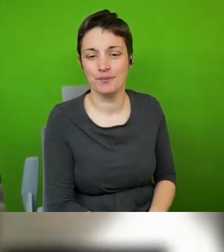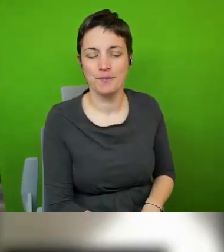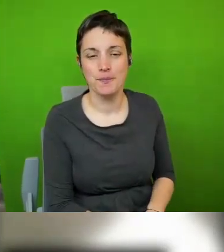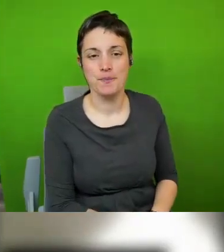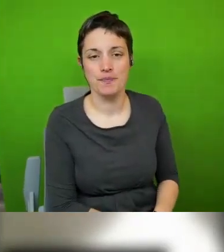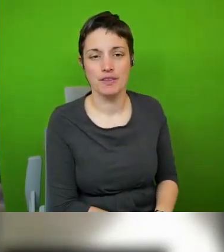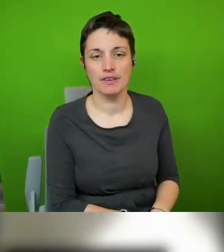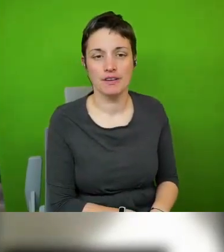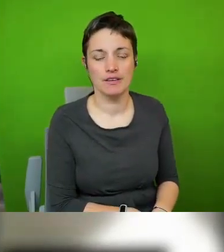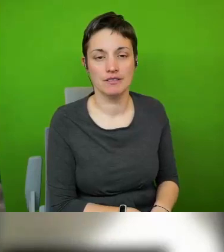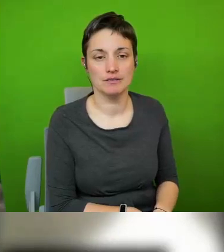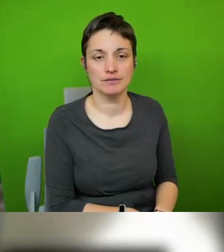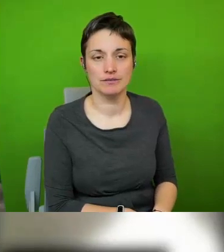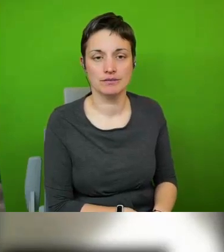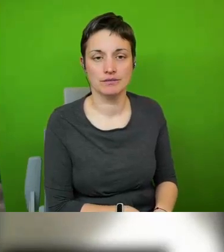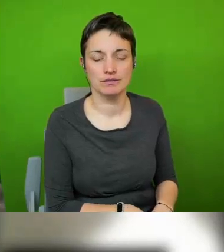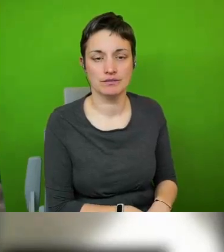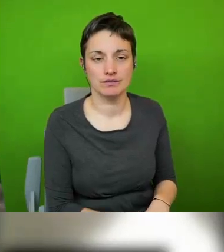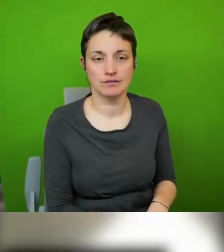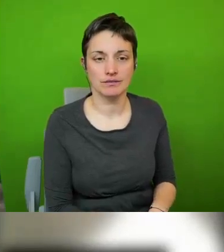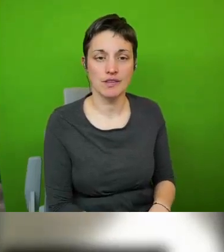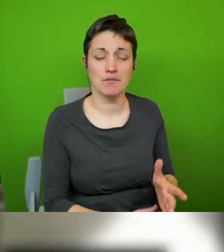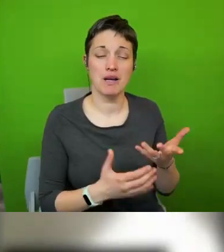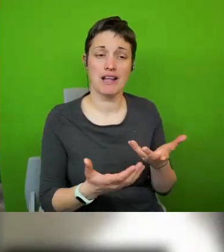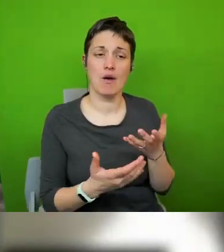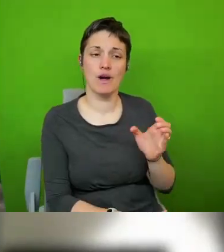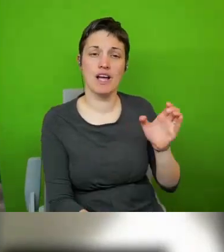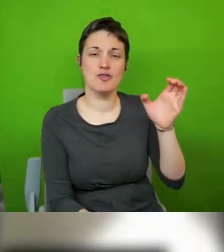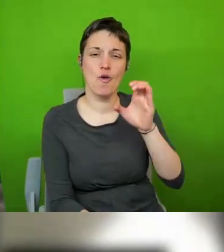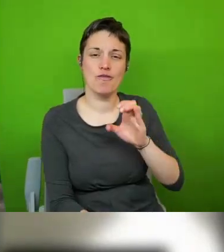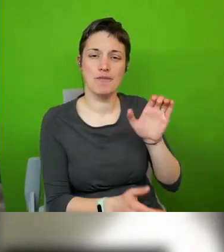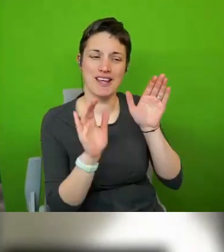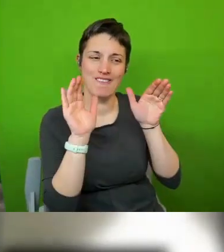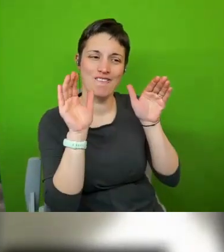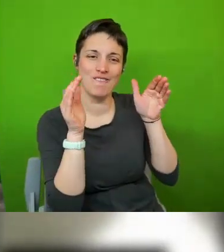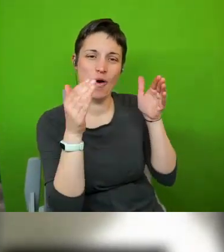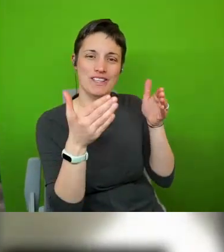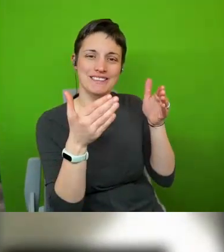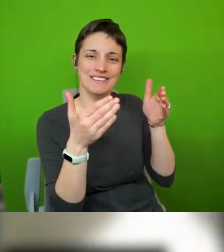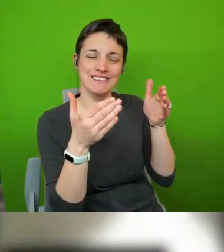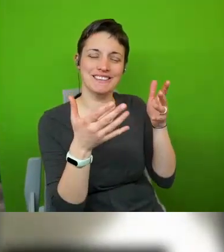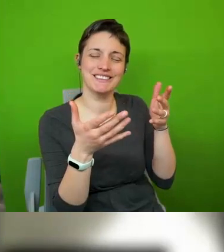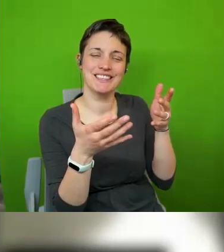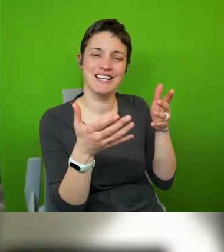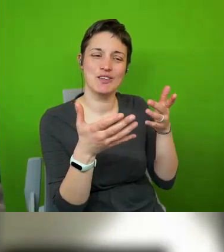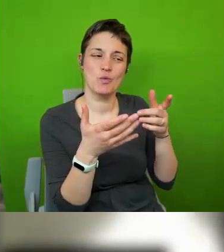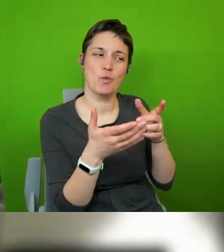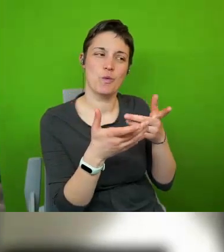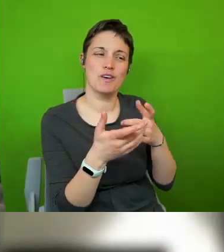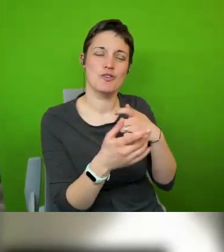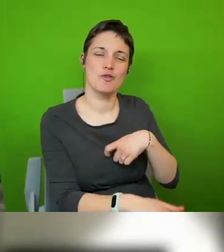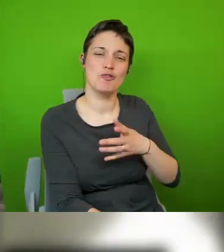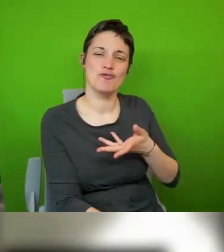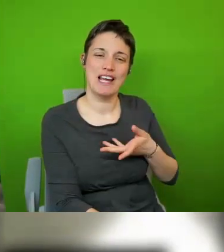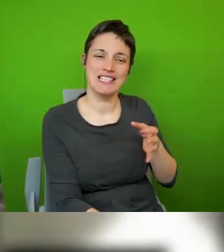european human rights cities we are moving a bit into a direction of a sort of a european eurocentric approach to what a human rights city has to be